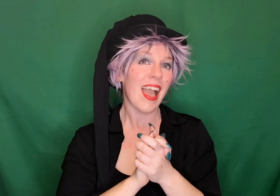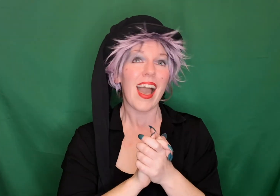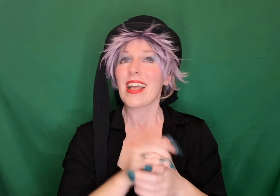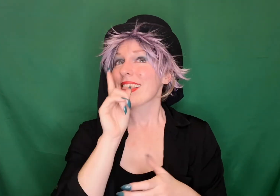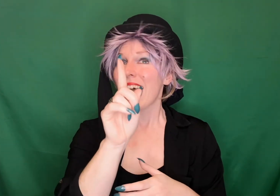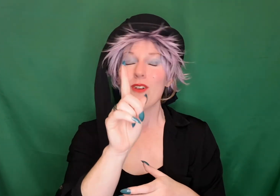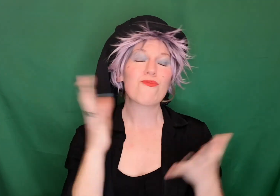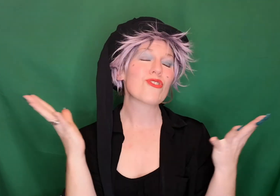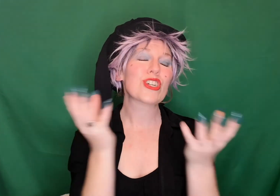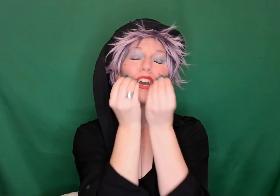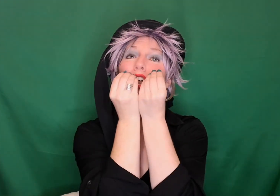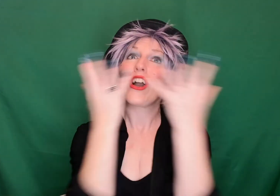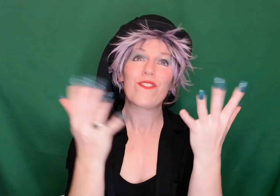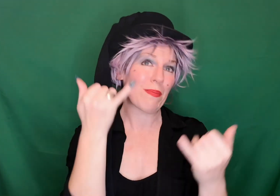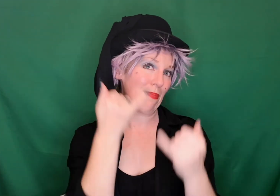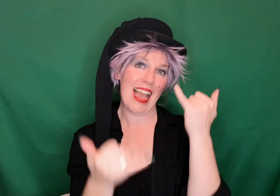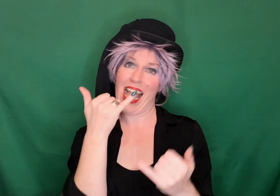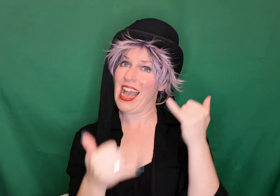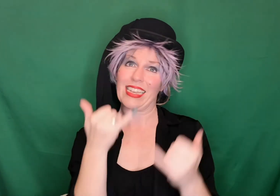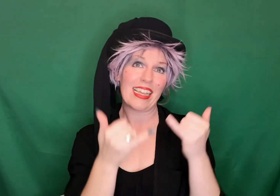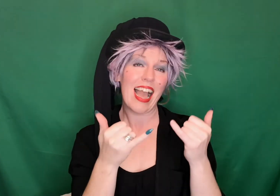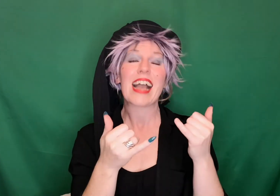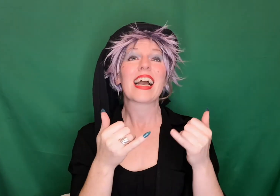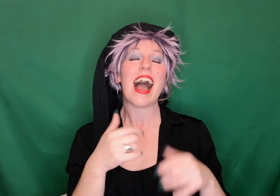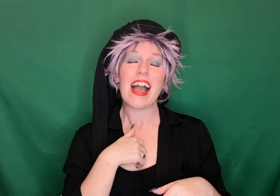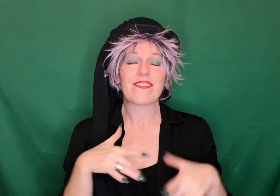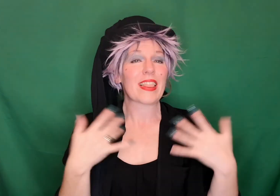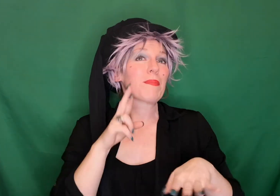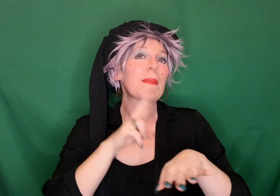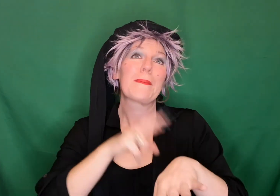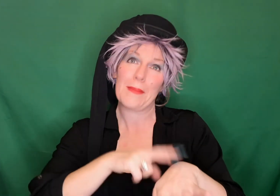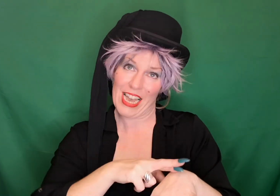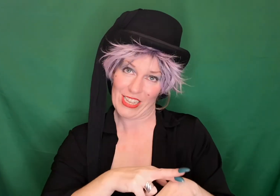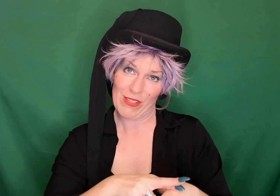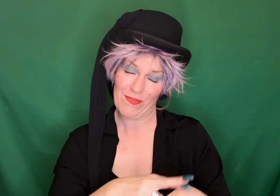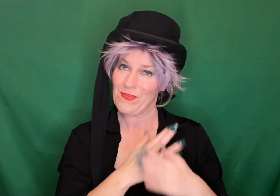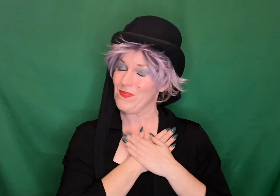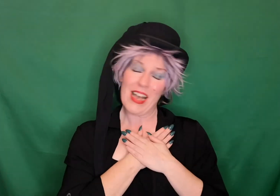Dory went and took her bath and Gink sat on the windowsill, licked his paws and washed his face.